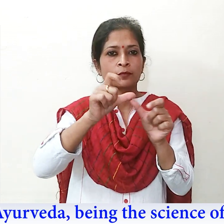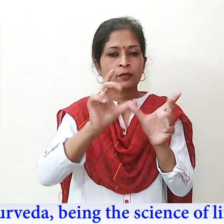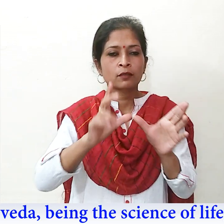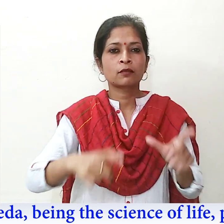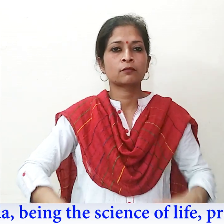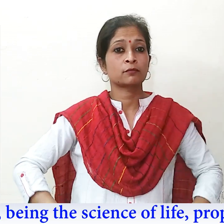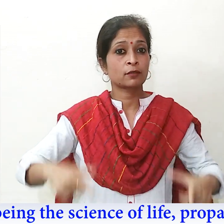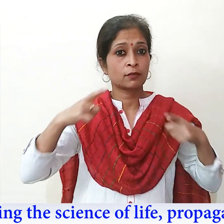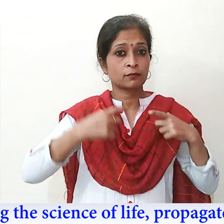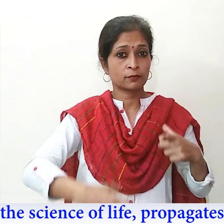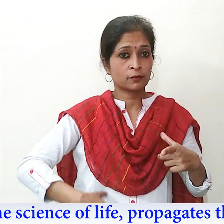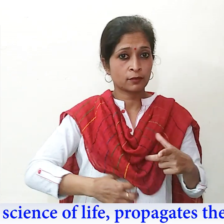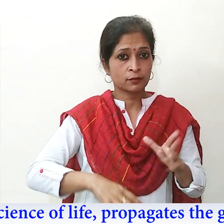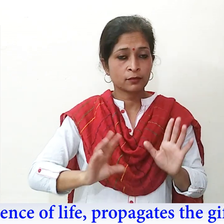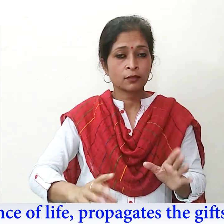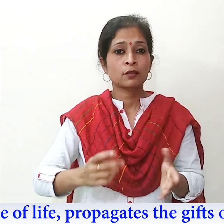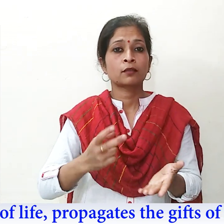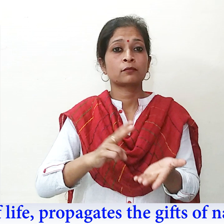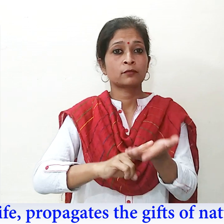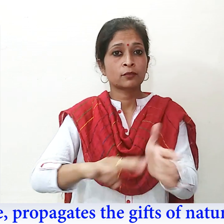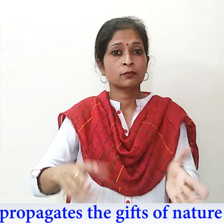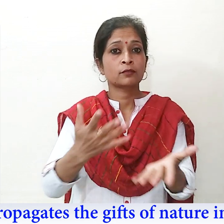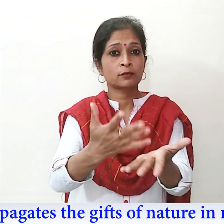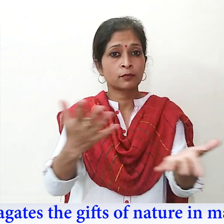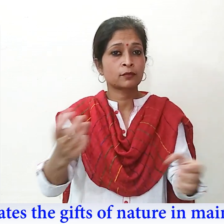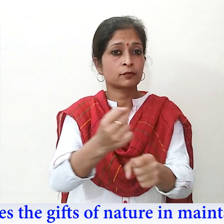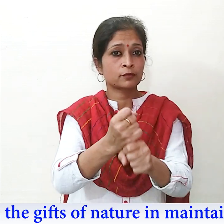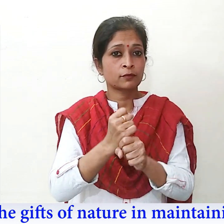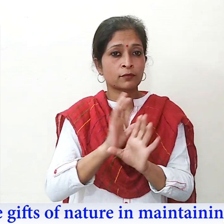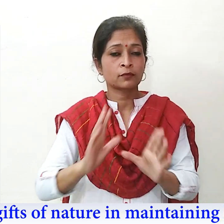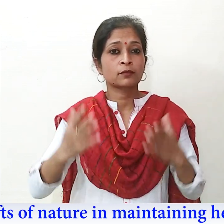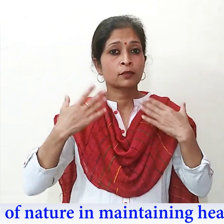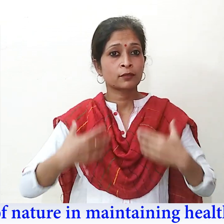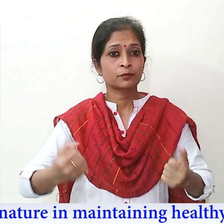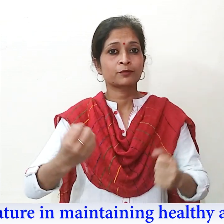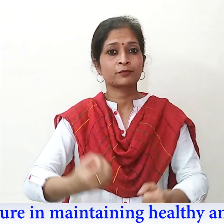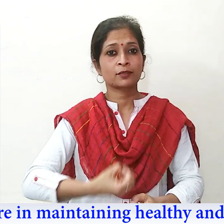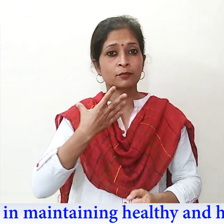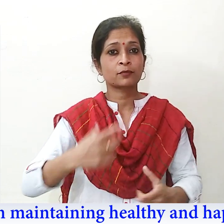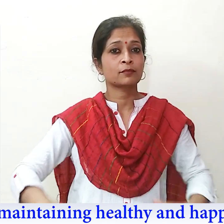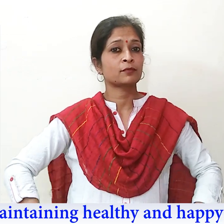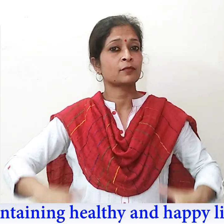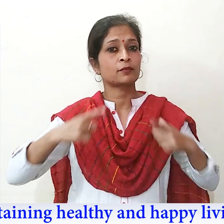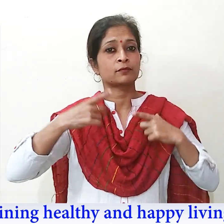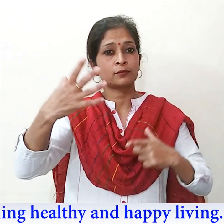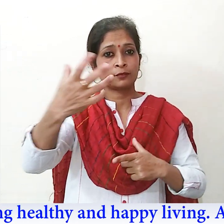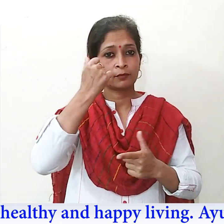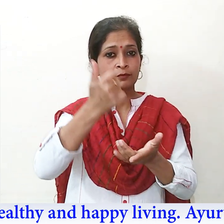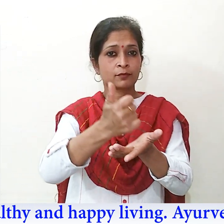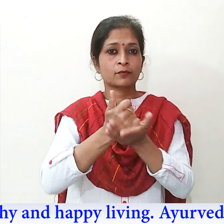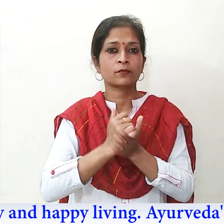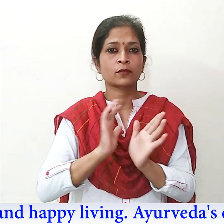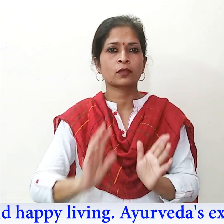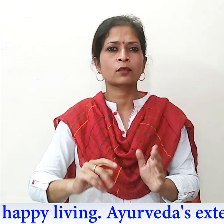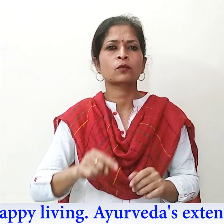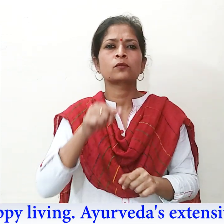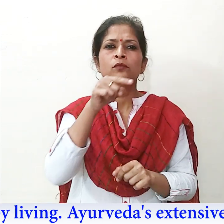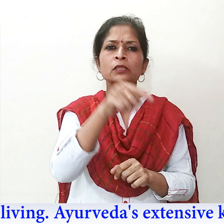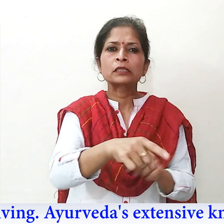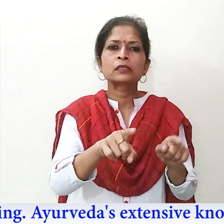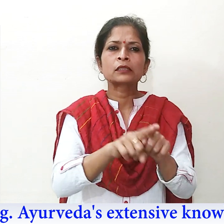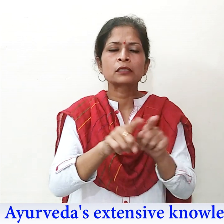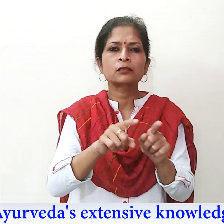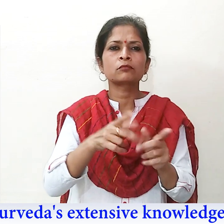propagates the gifts of nature in maintaining healthy and happy living. Ayurveda's extensive